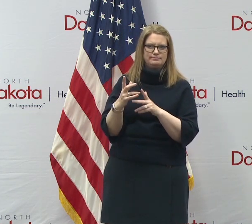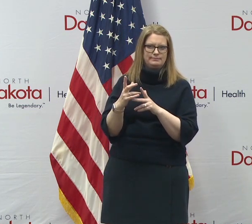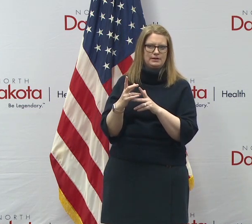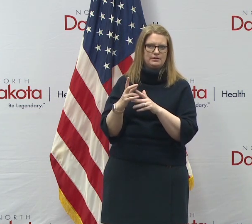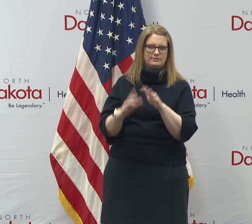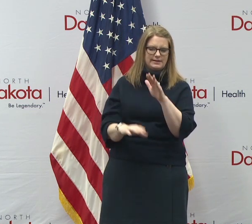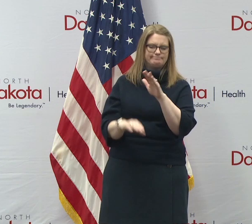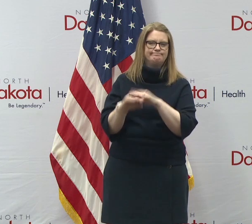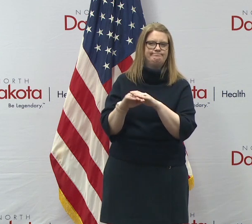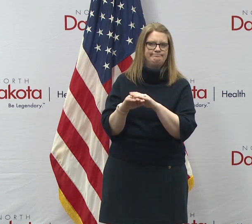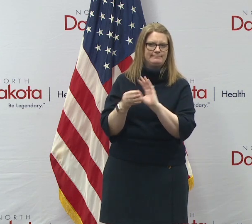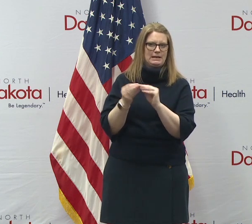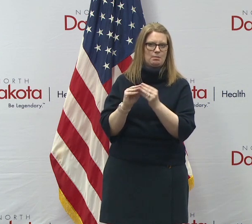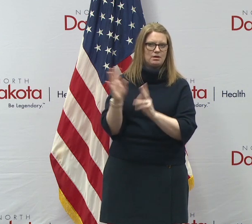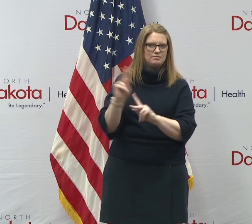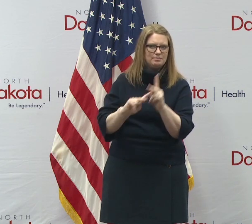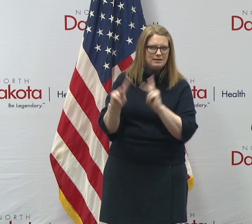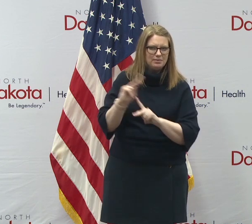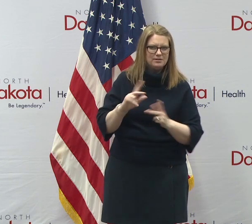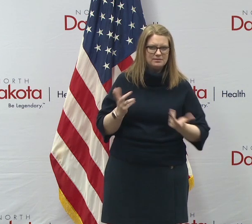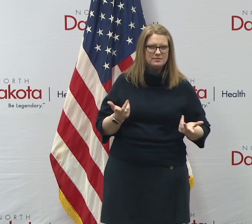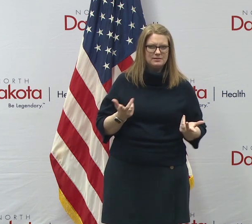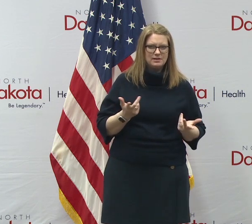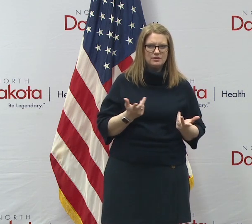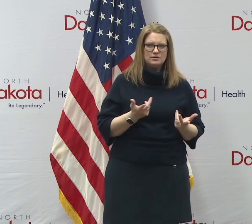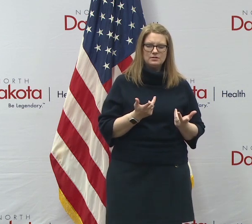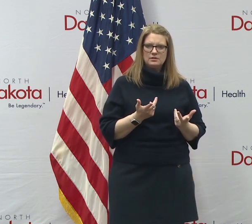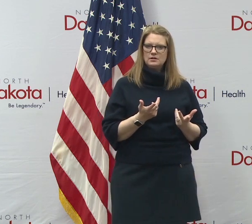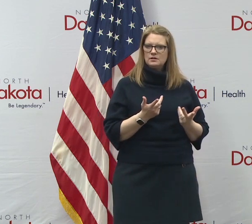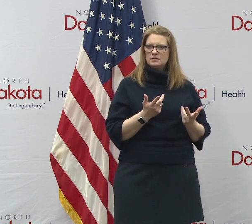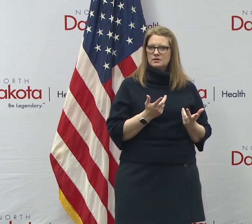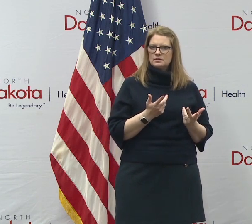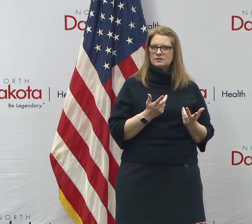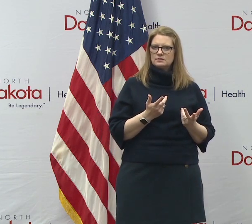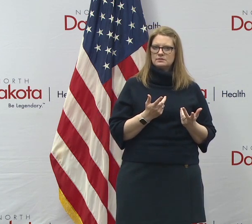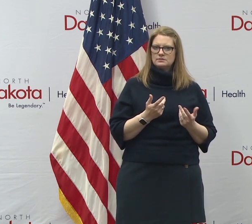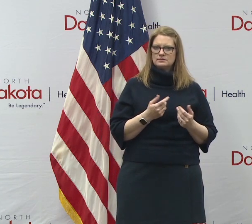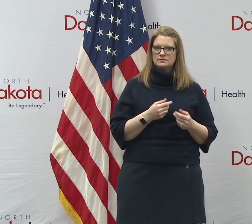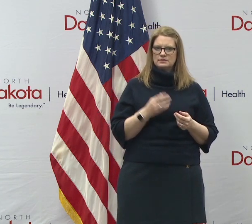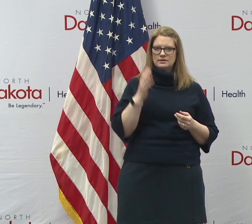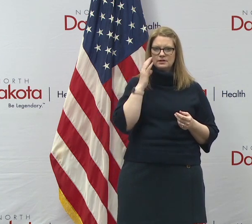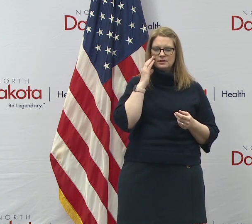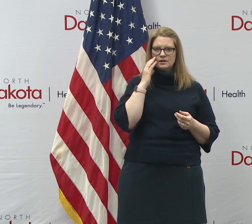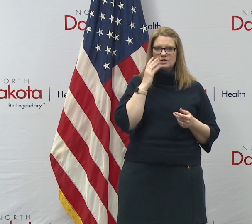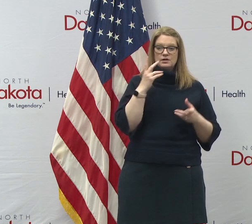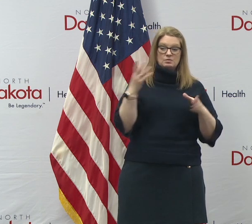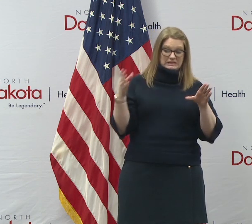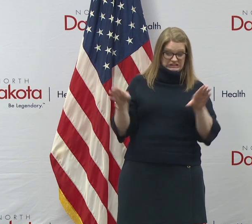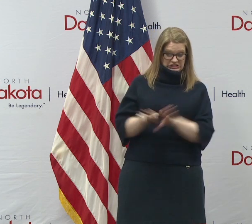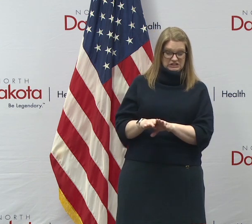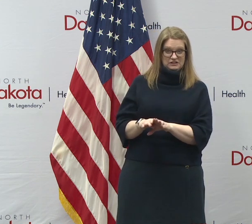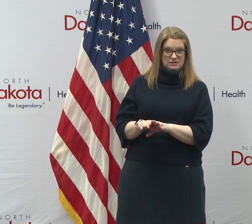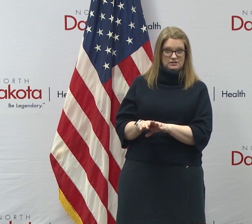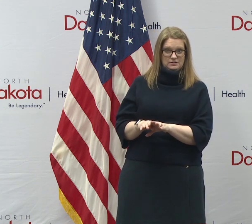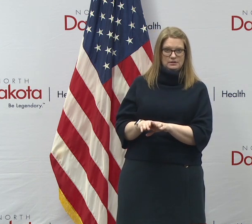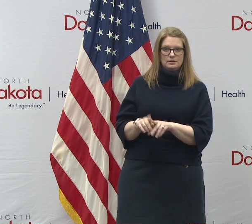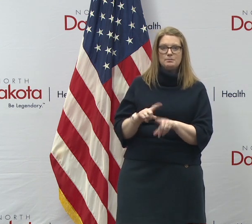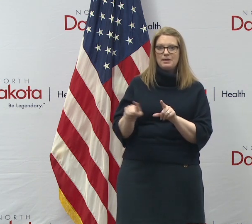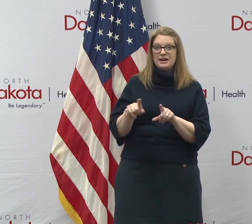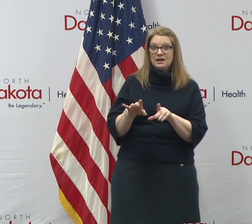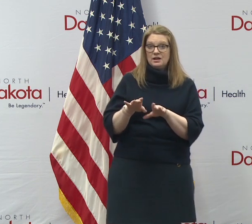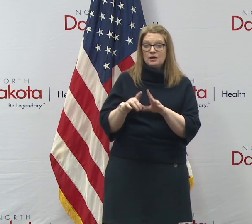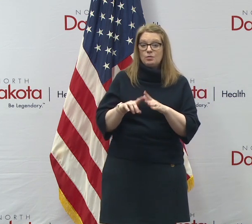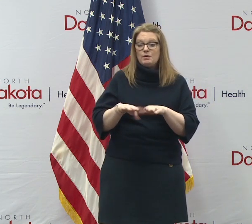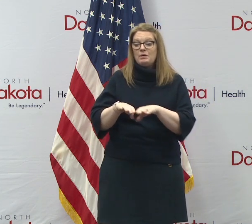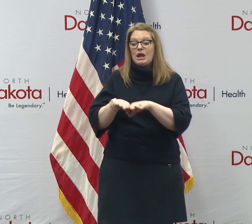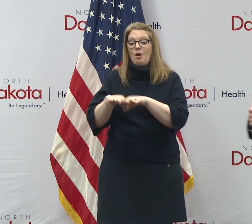occupancy when you open up, uh, like I've compared it to turning on a spigot, which is, you we shut it down hard, but when we open it up, we're gonna have to open it